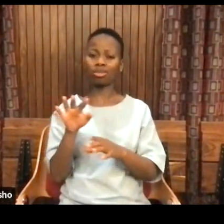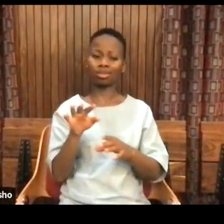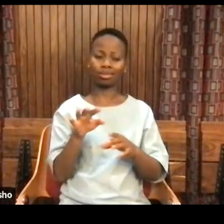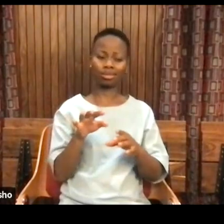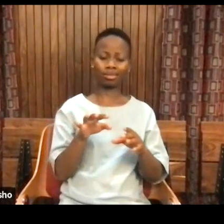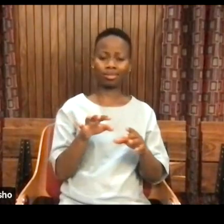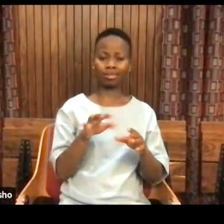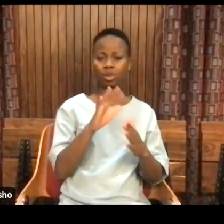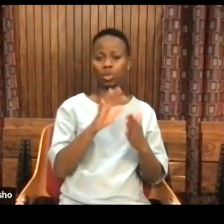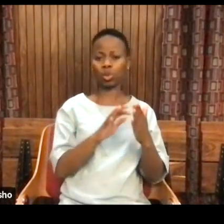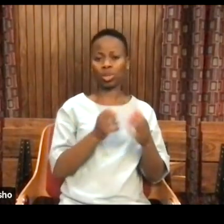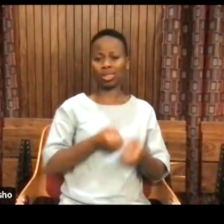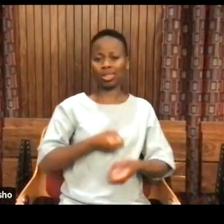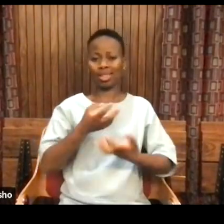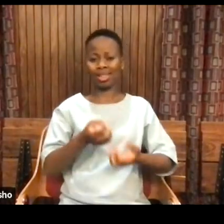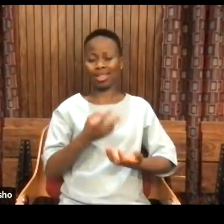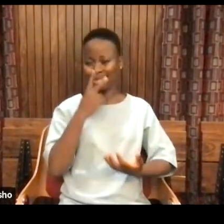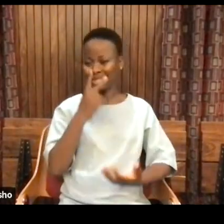know philosophers.